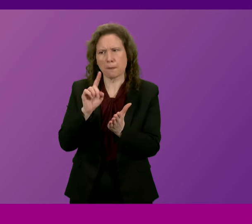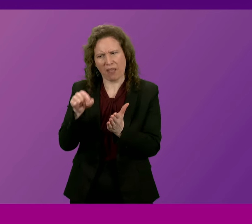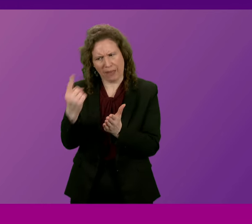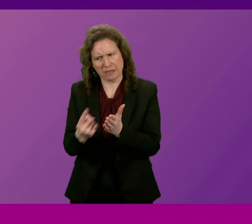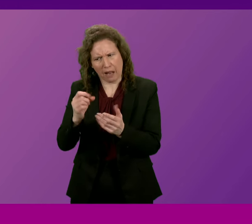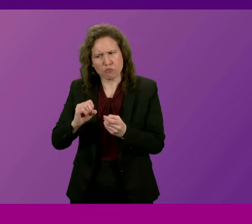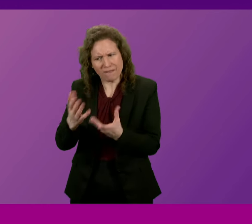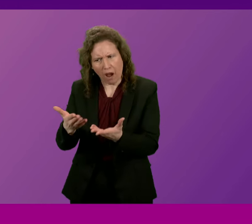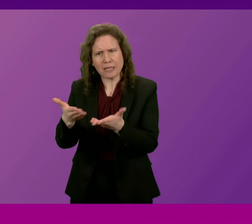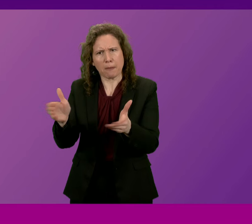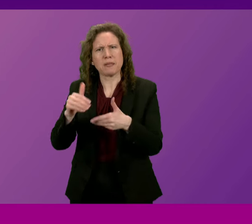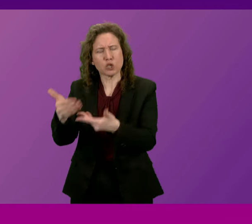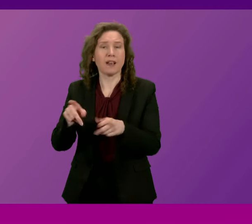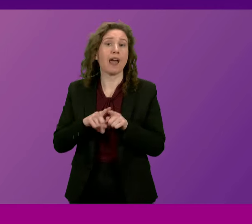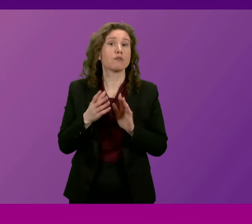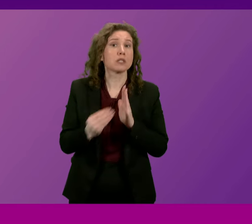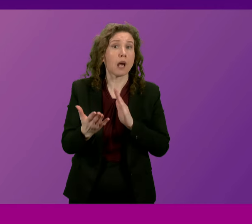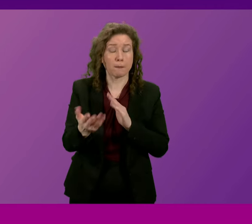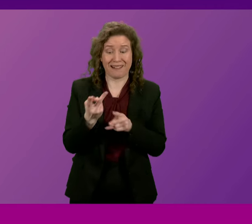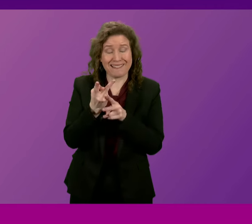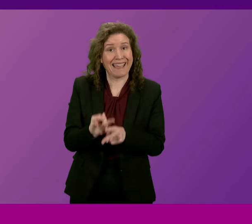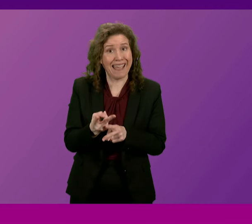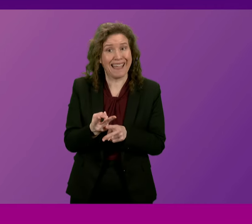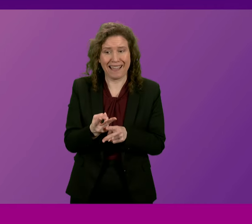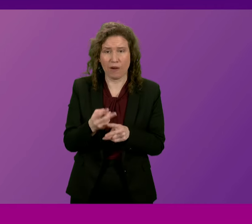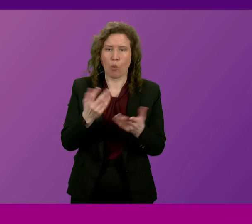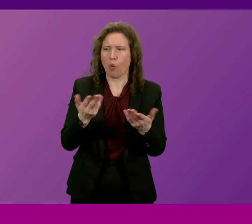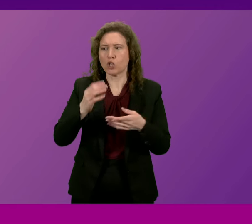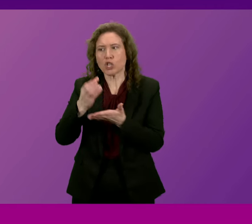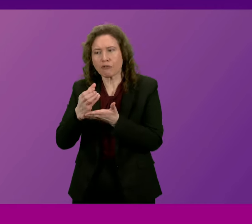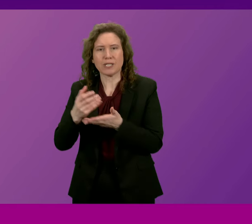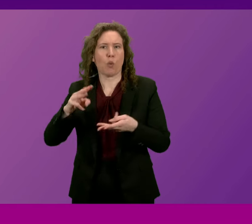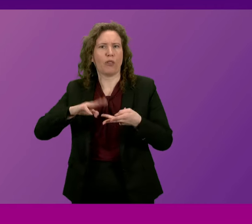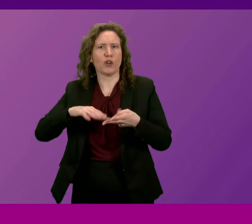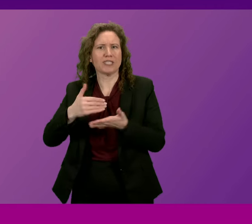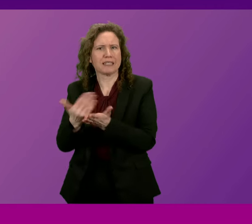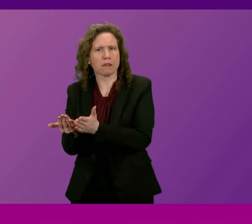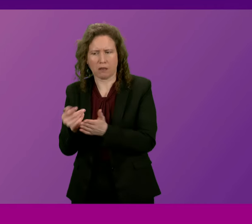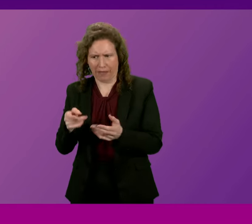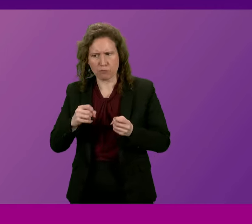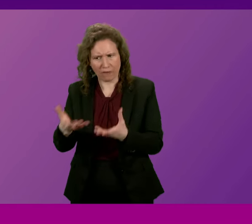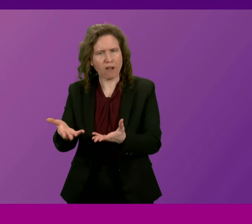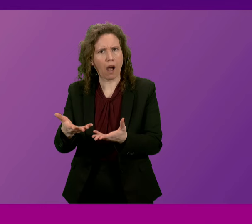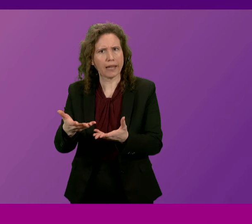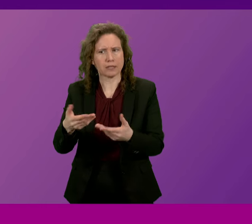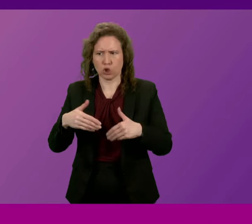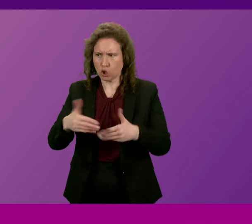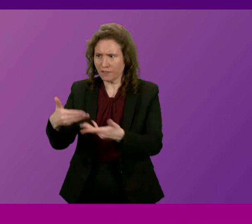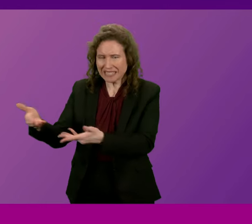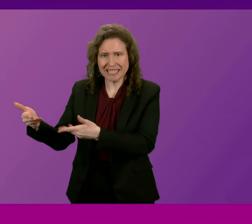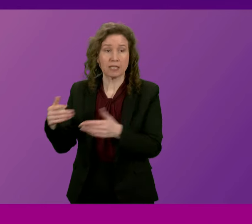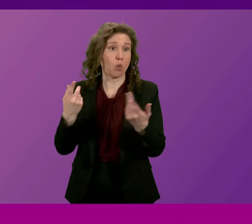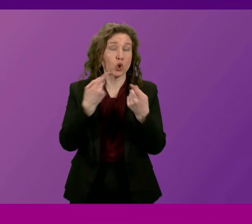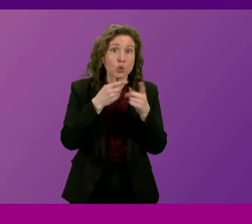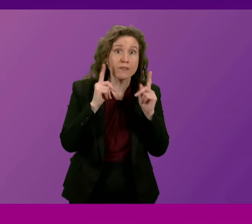public services for example care providers or third sector organisations or further afield universities